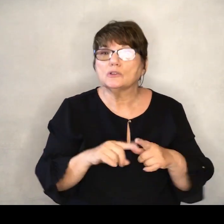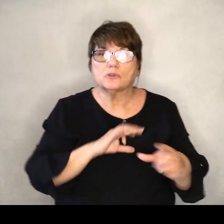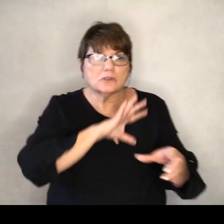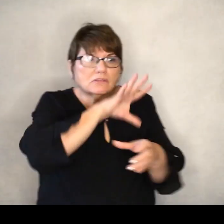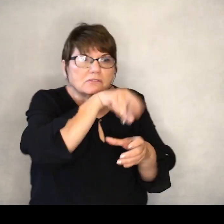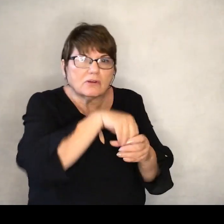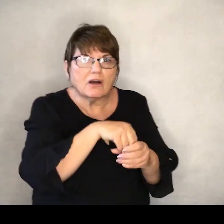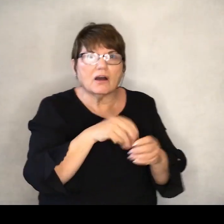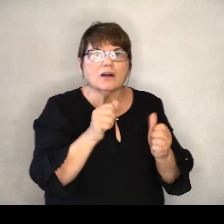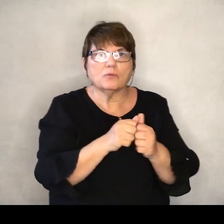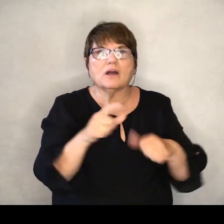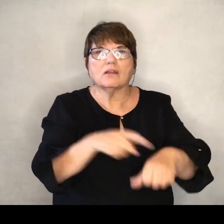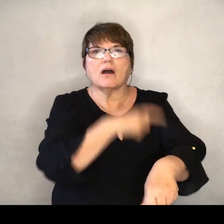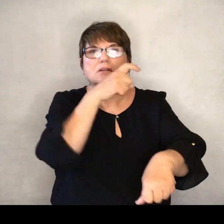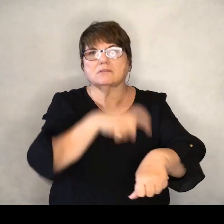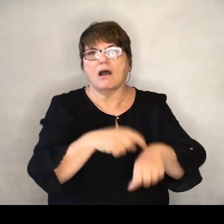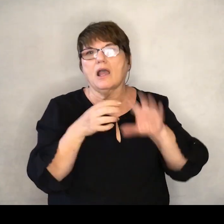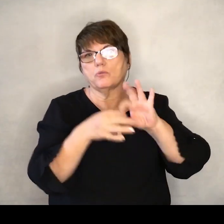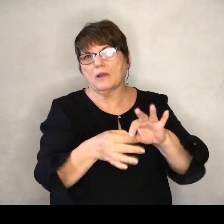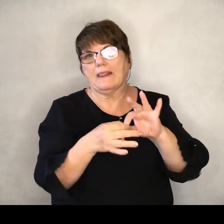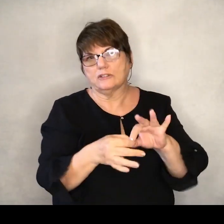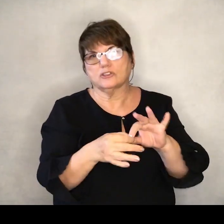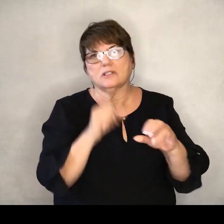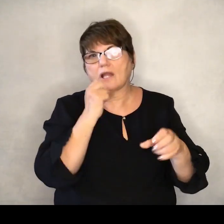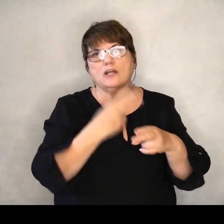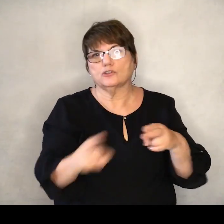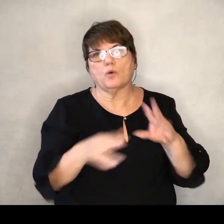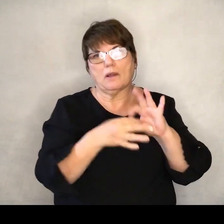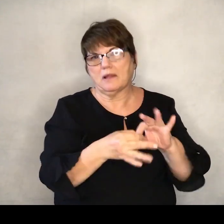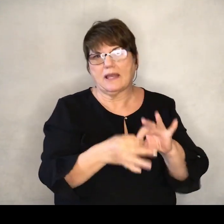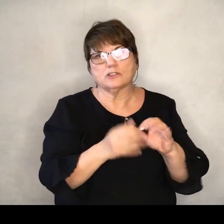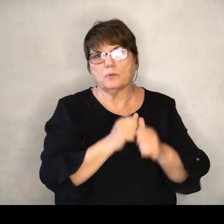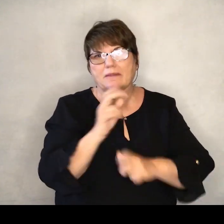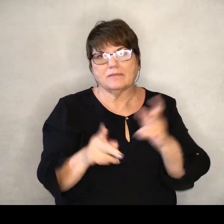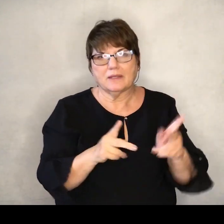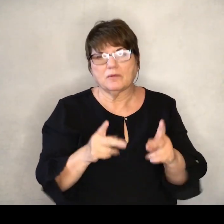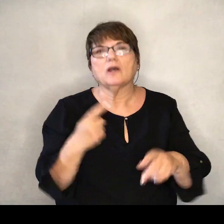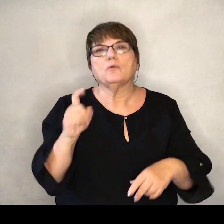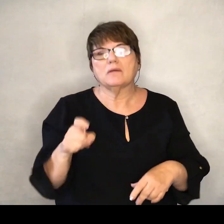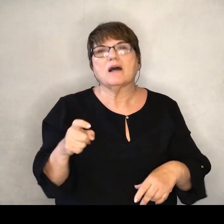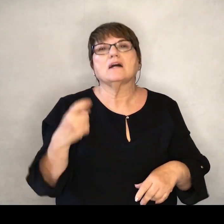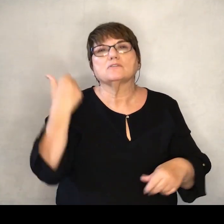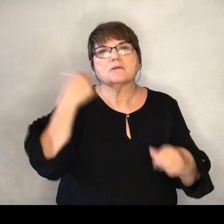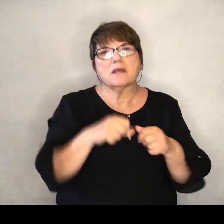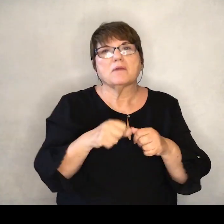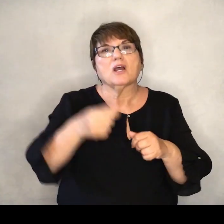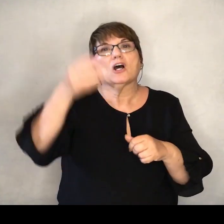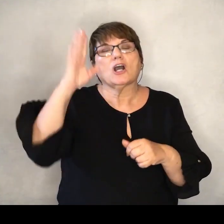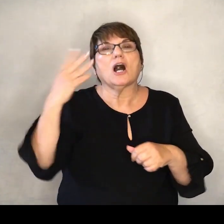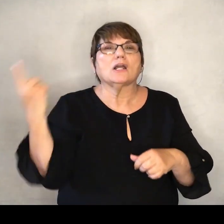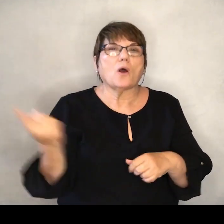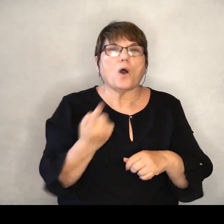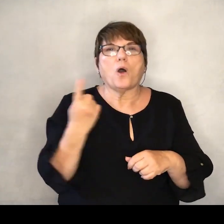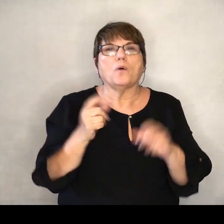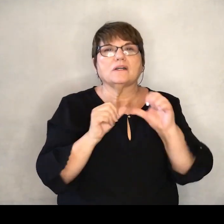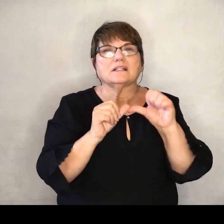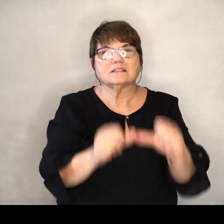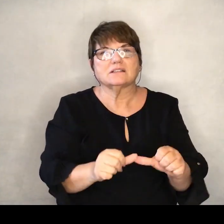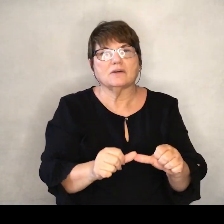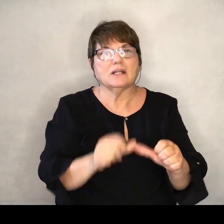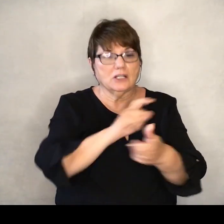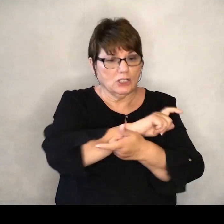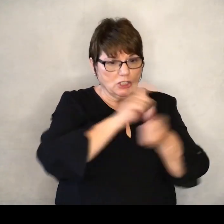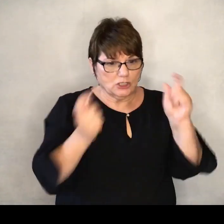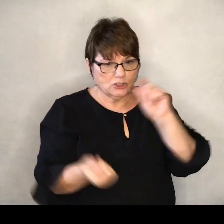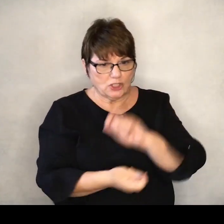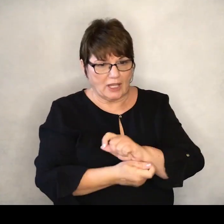in long-term relationships. We need to remember that God is continually transforming